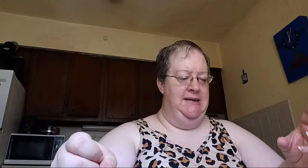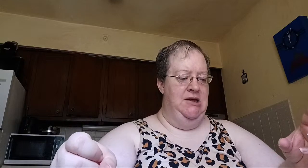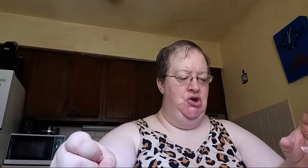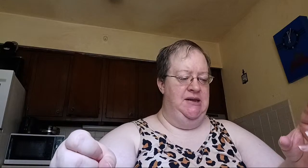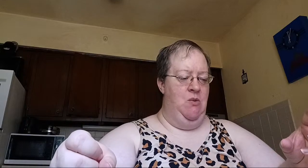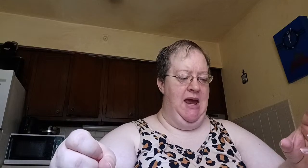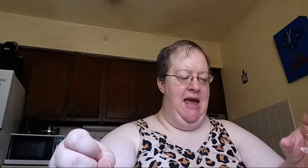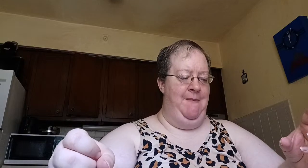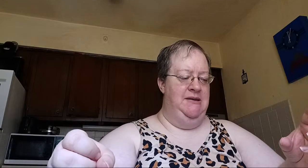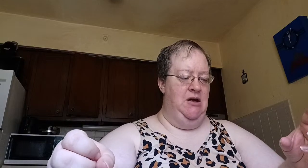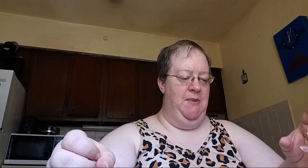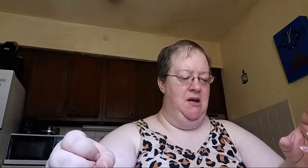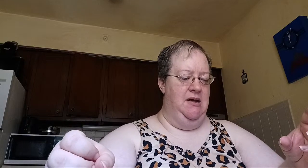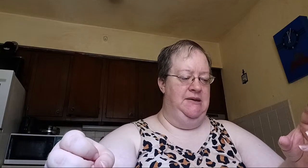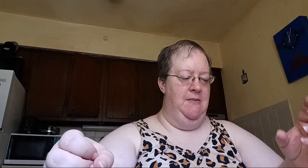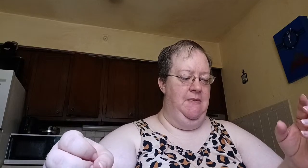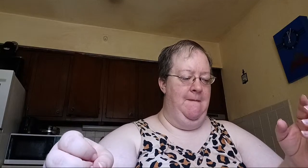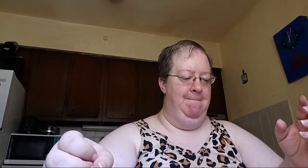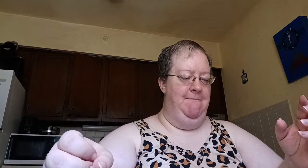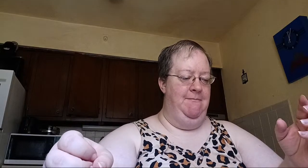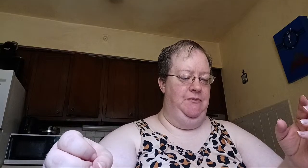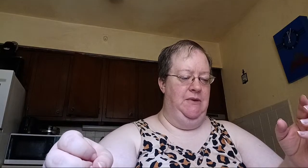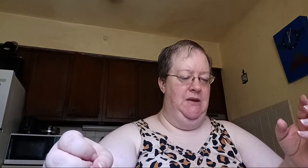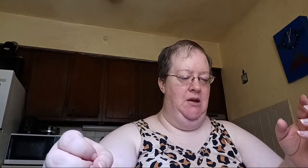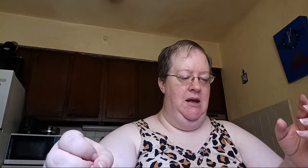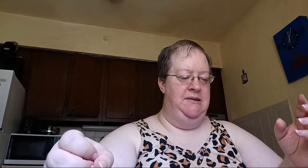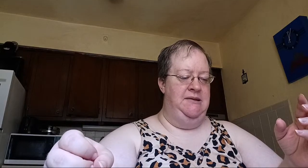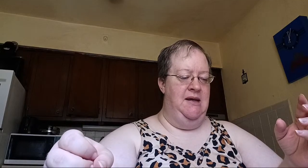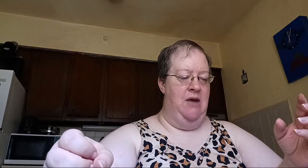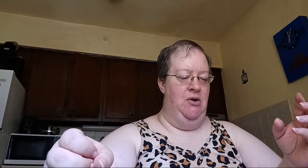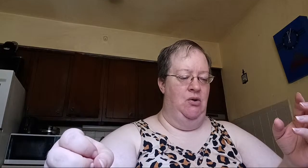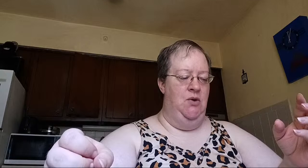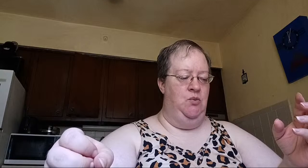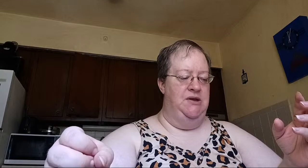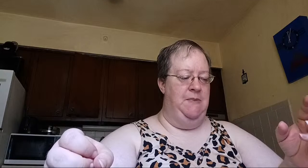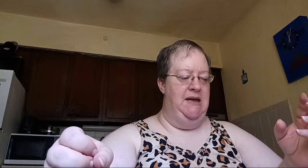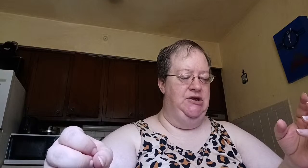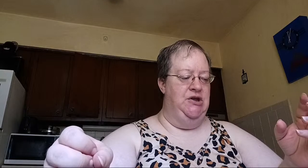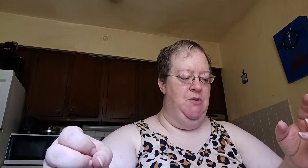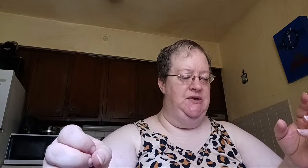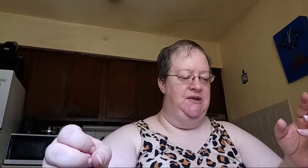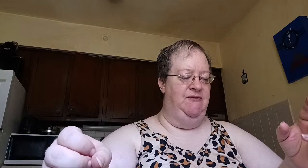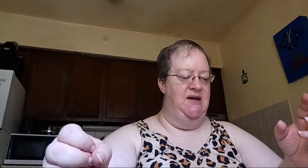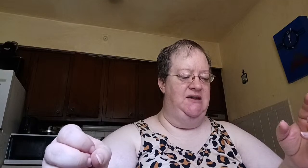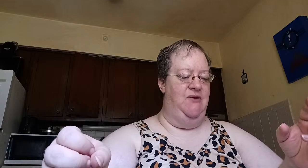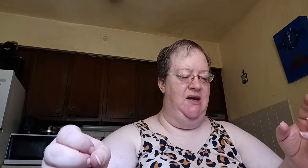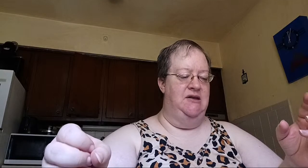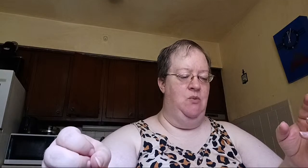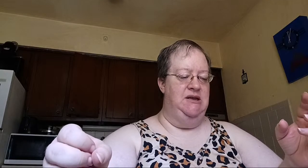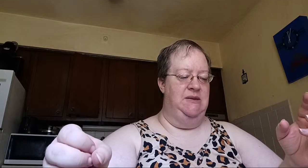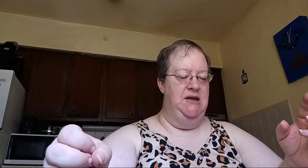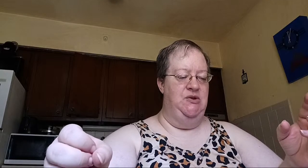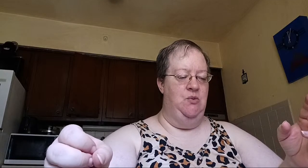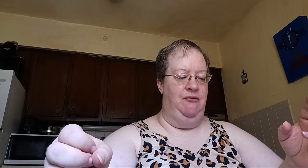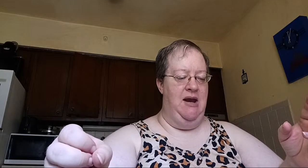interesting what happens here, because it says how the Lord would speak to Moses face to face as one speaks to a friend.